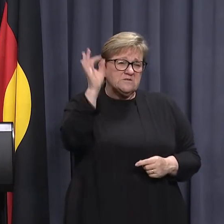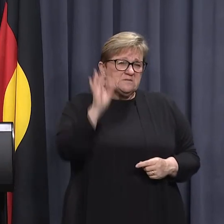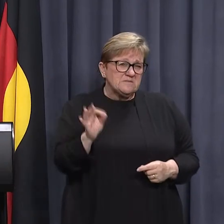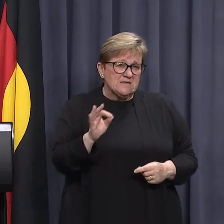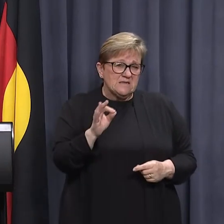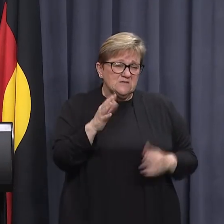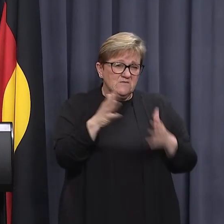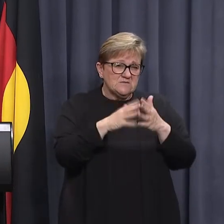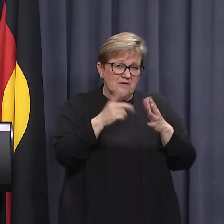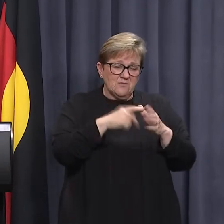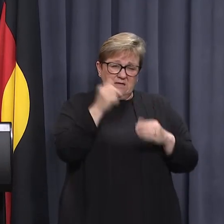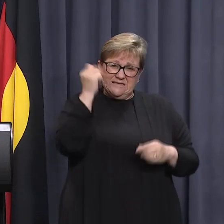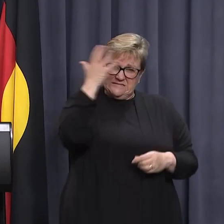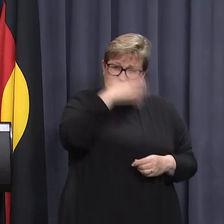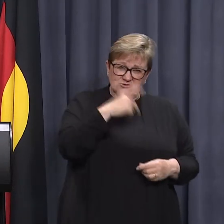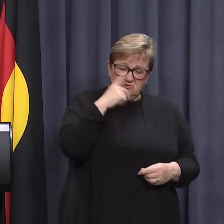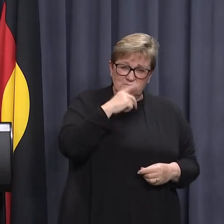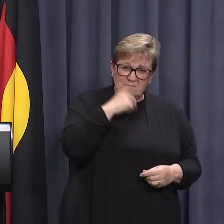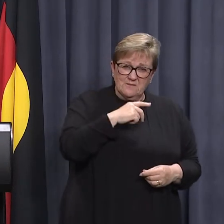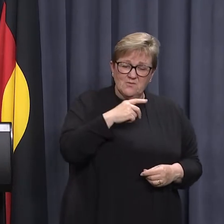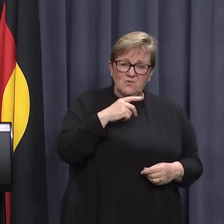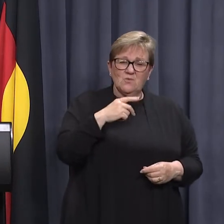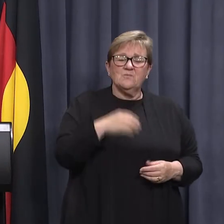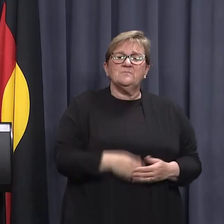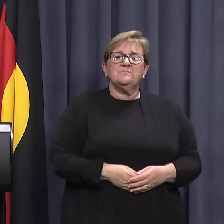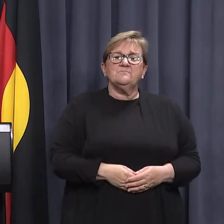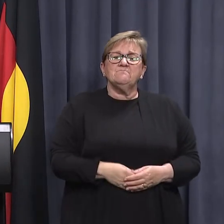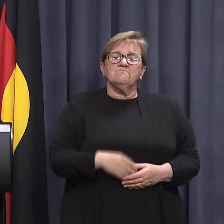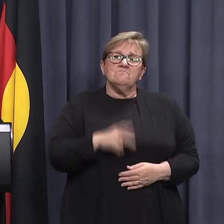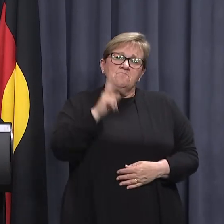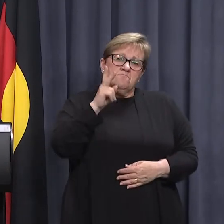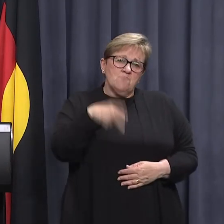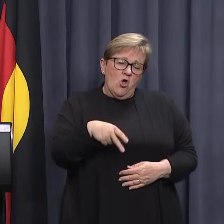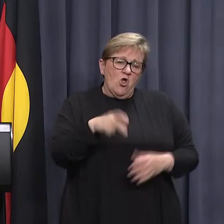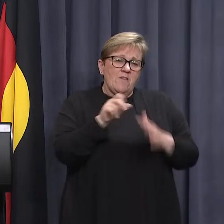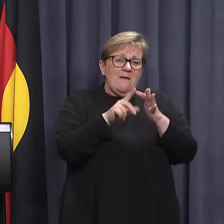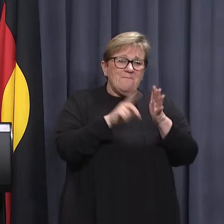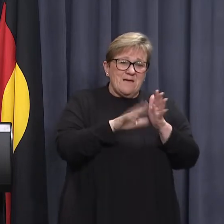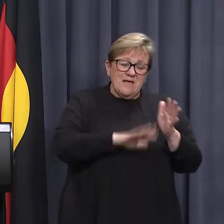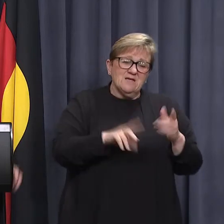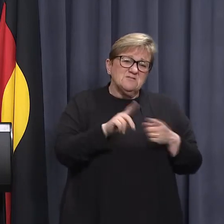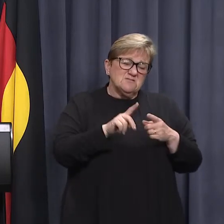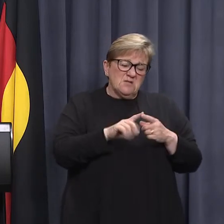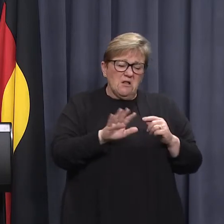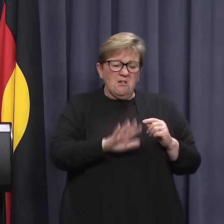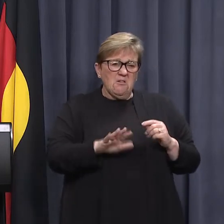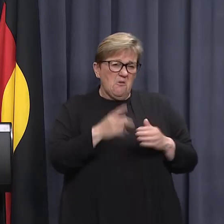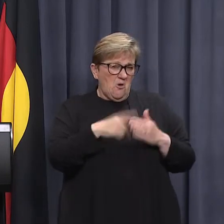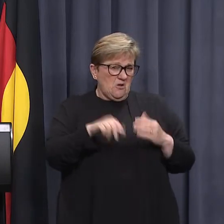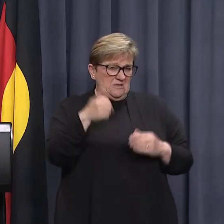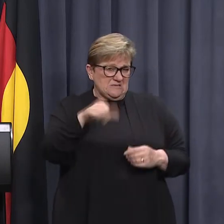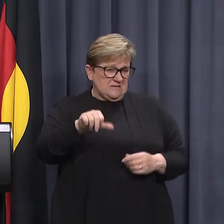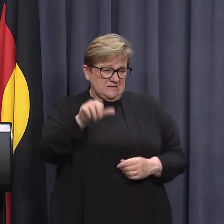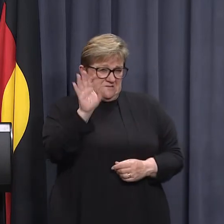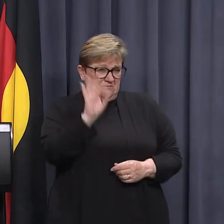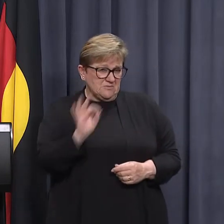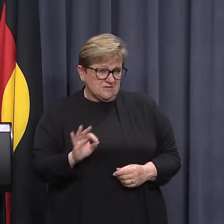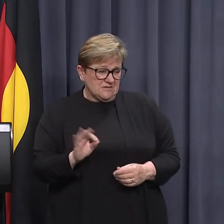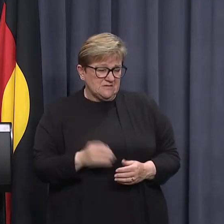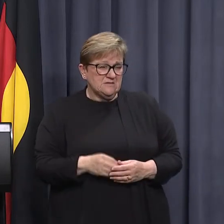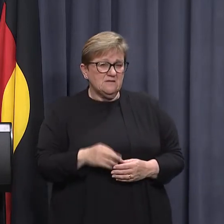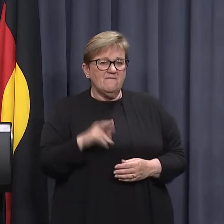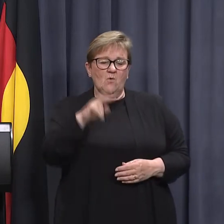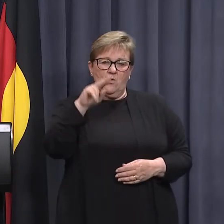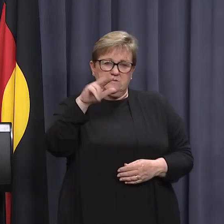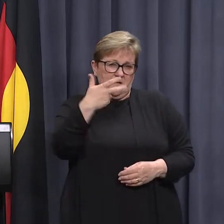WA's Indigenous population. Perth and Peel, that's still sitting around only 60% for